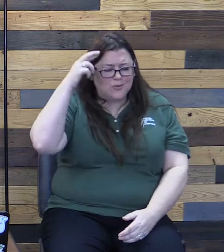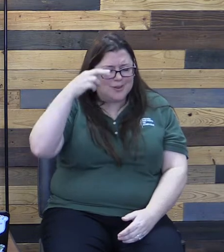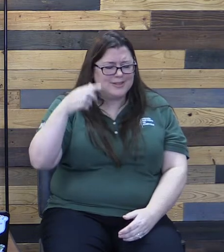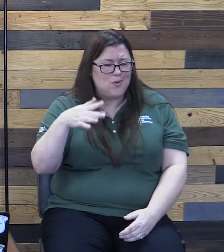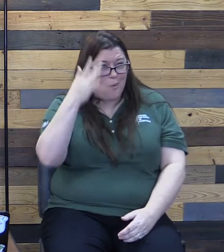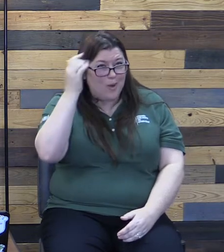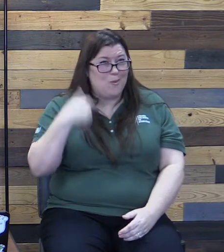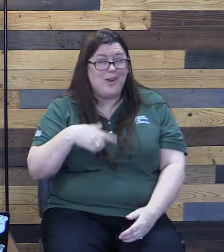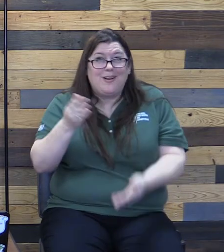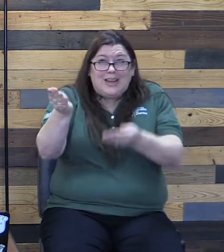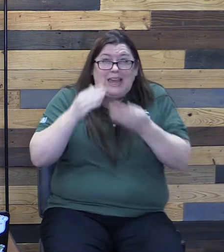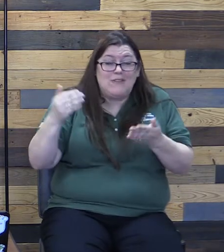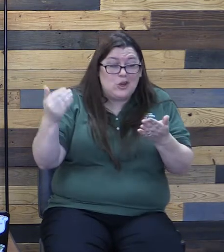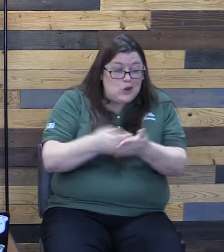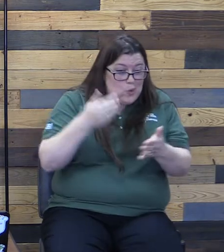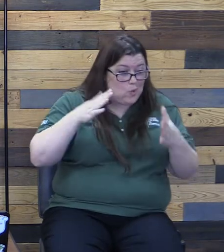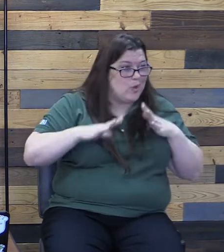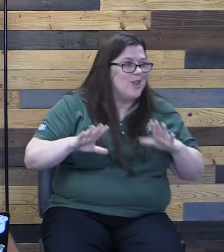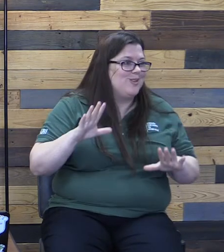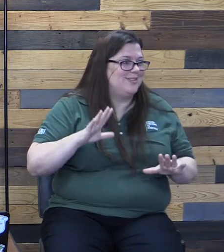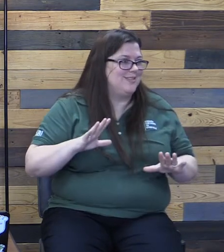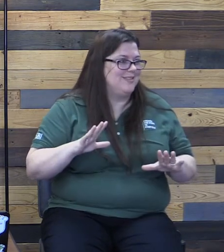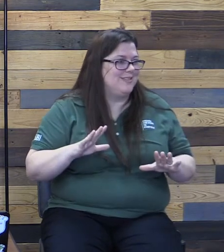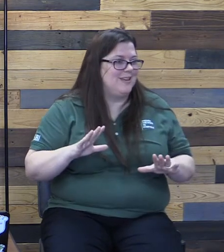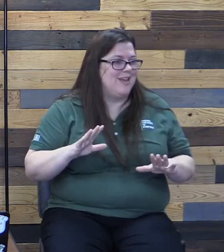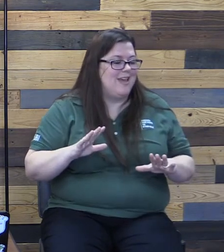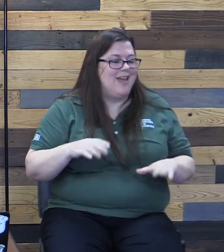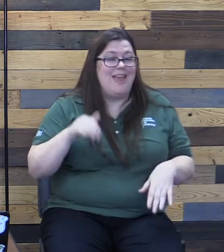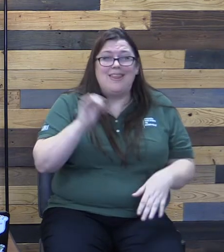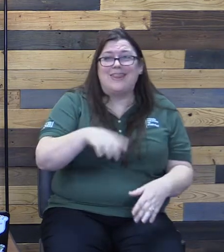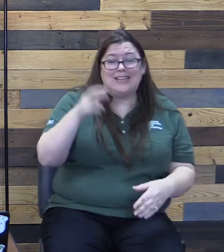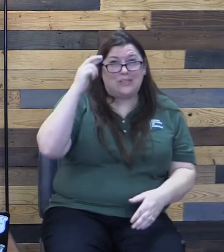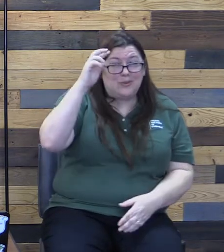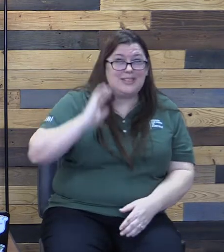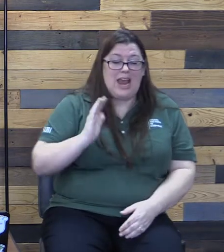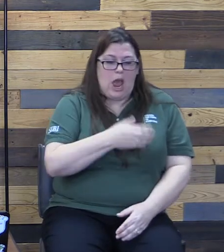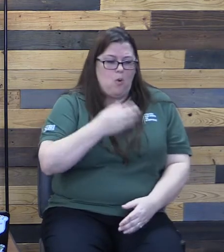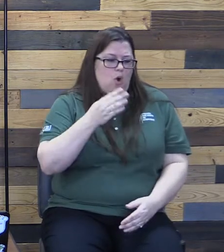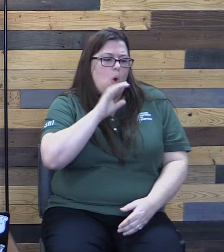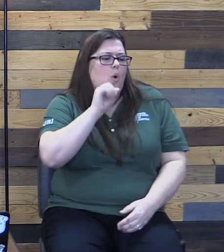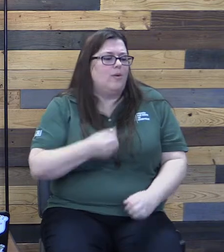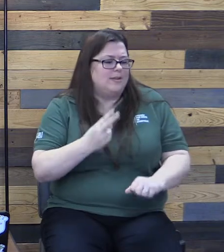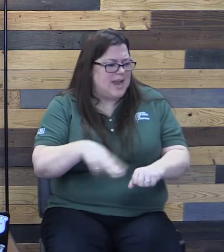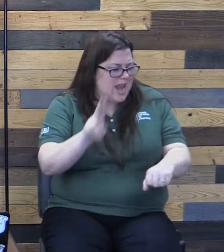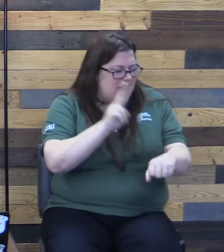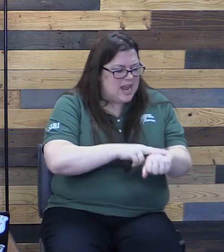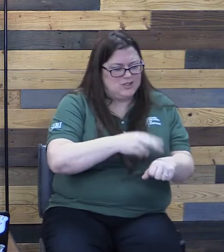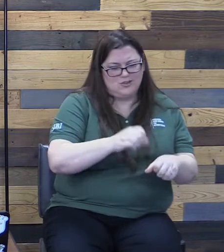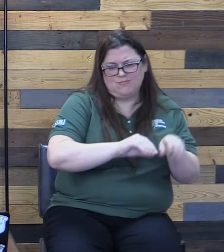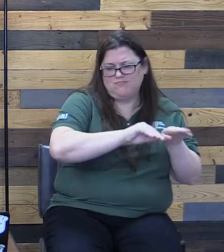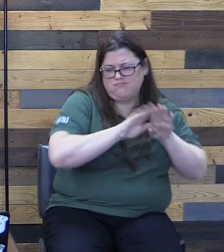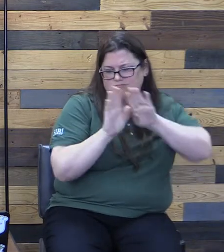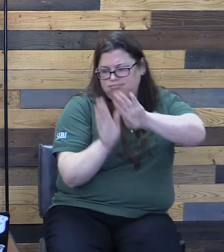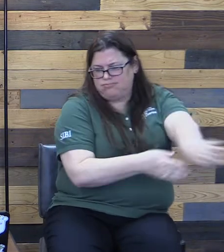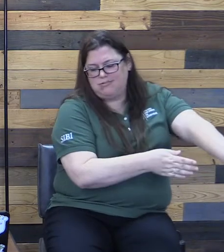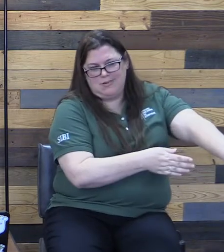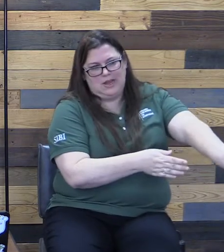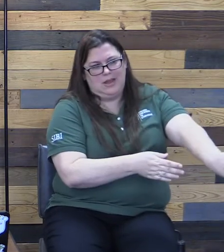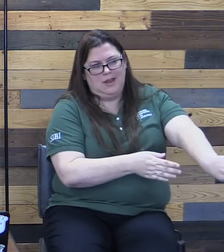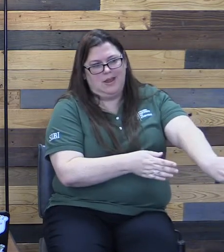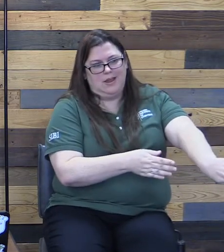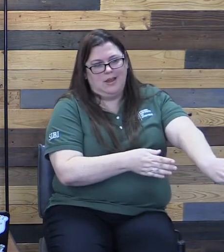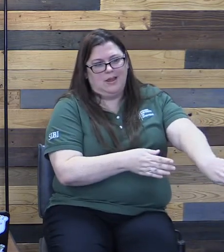we are given new clothes. That is the reason that our old nature is stripped off, and we are given a new one. It's so that we can represent